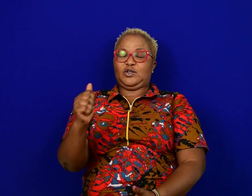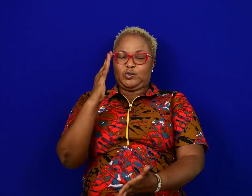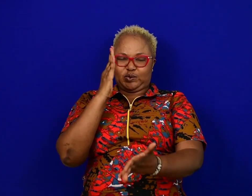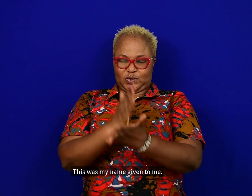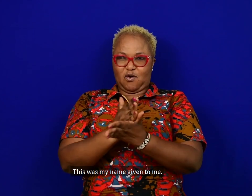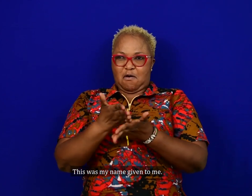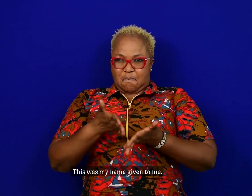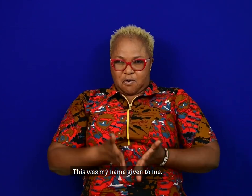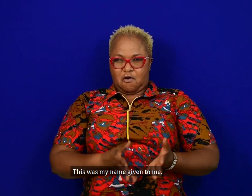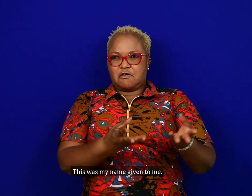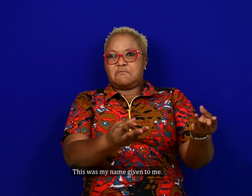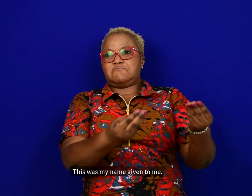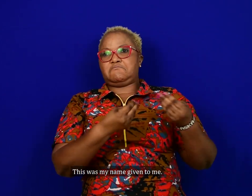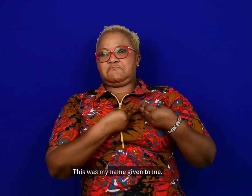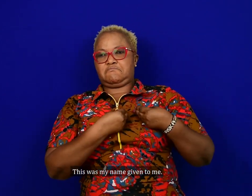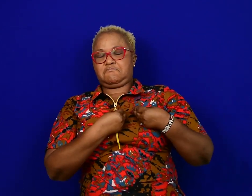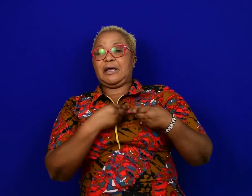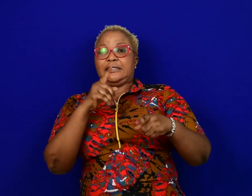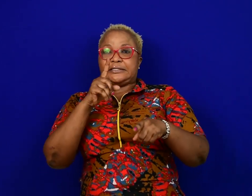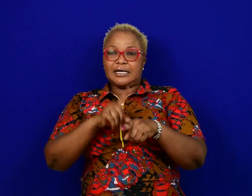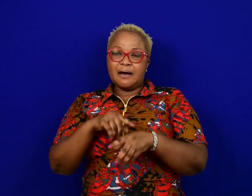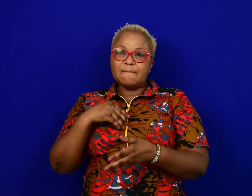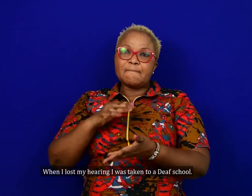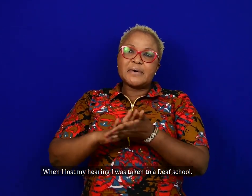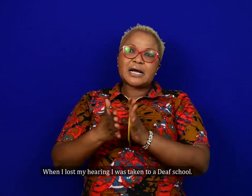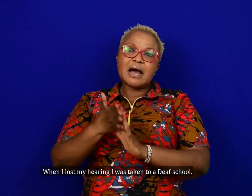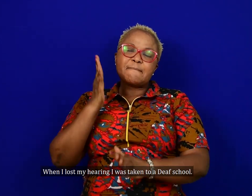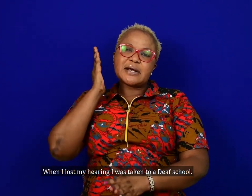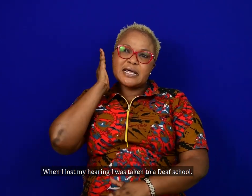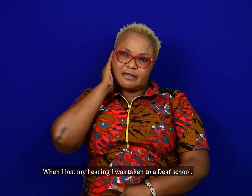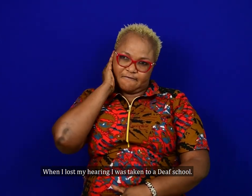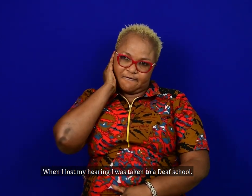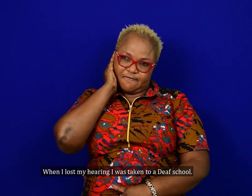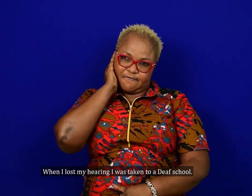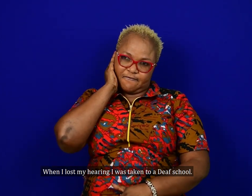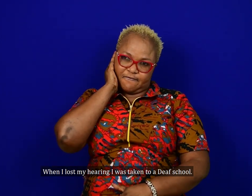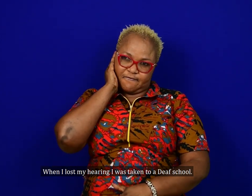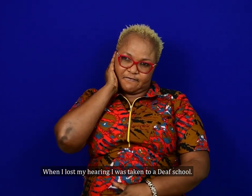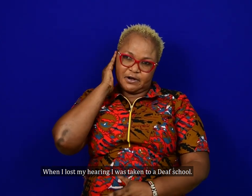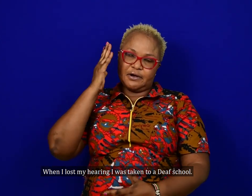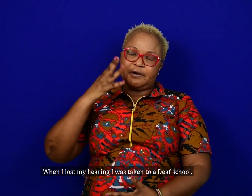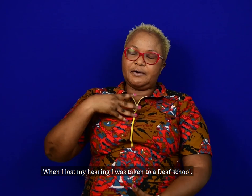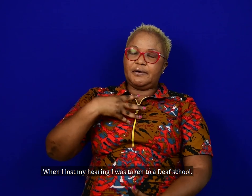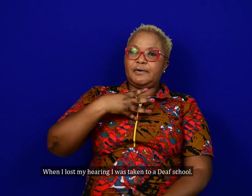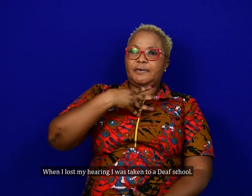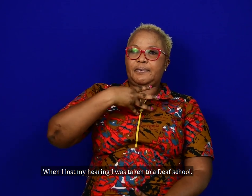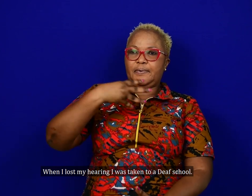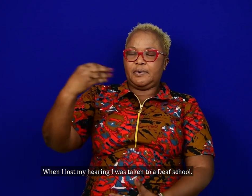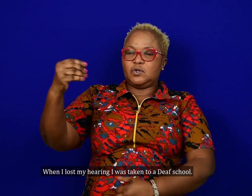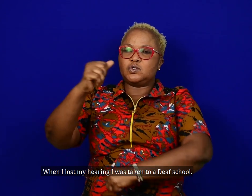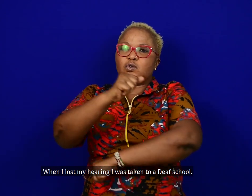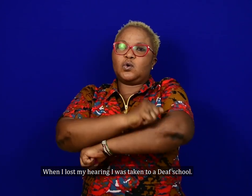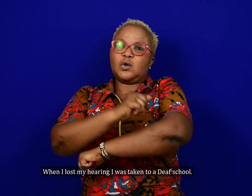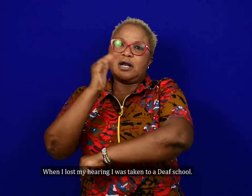This was my name given to me. When I lost my hearing, I was taken to a deaf school,